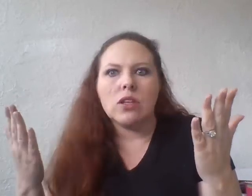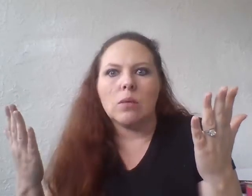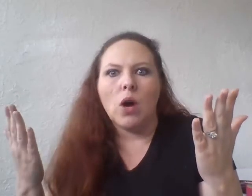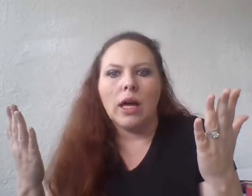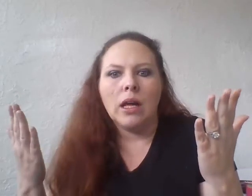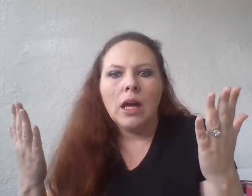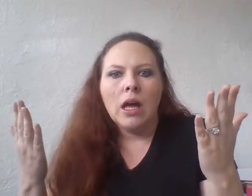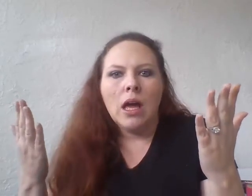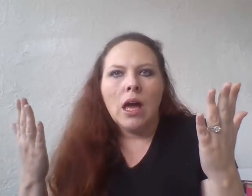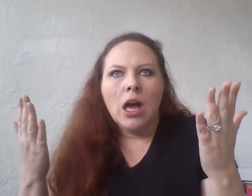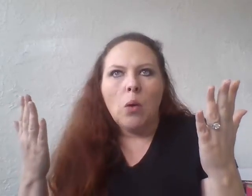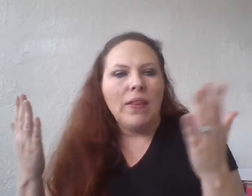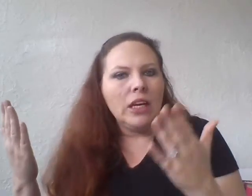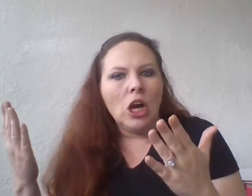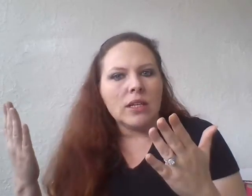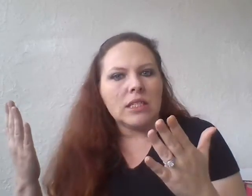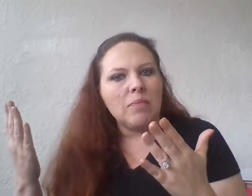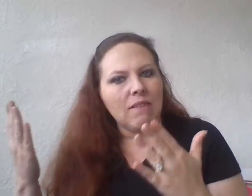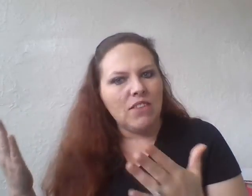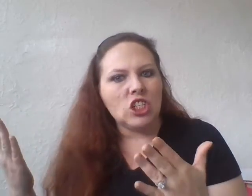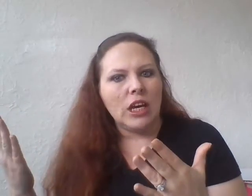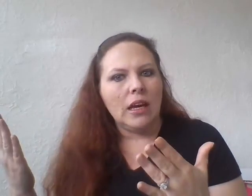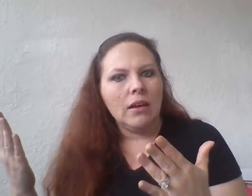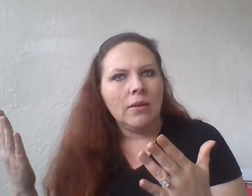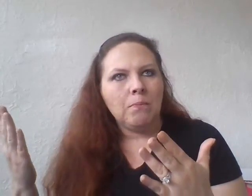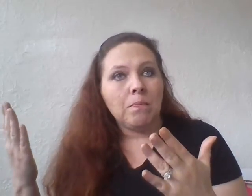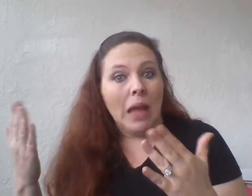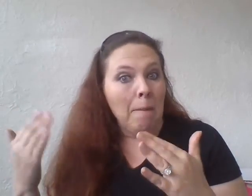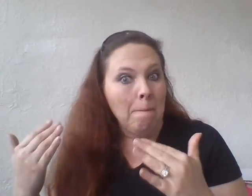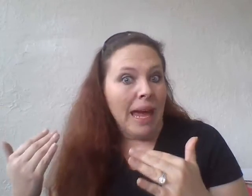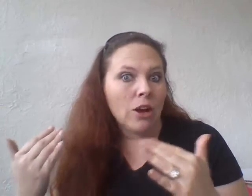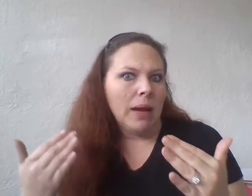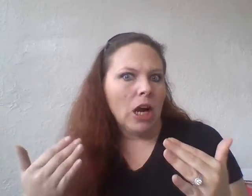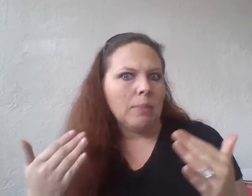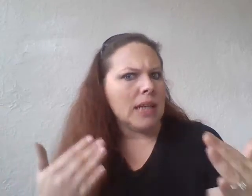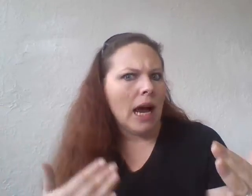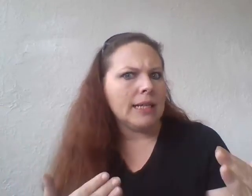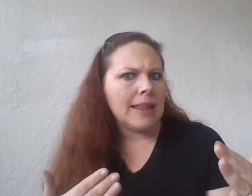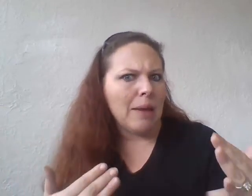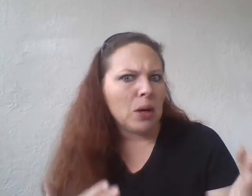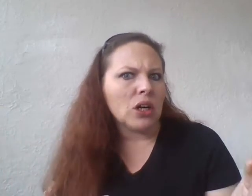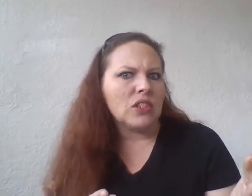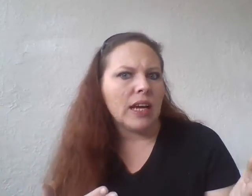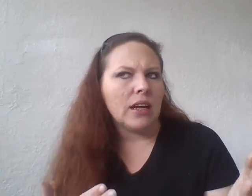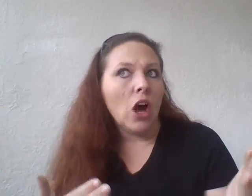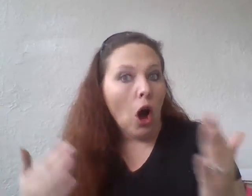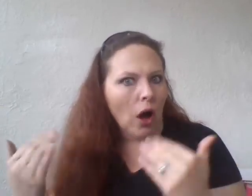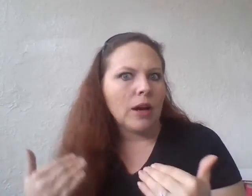someone when they notice something fishy that may or may not be tied to that person on their